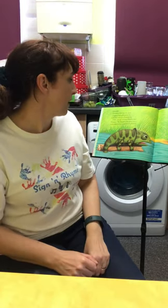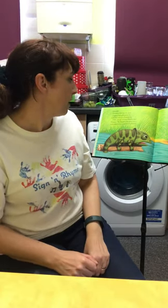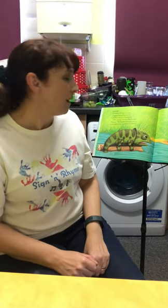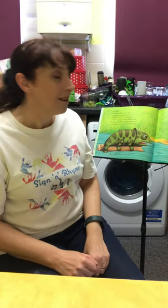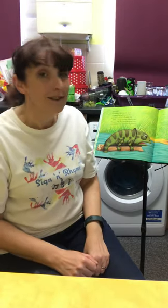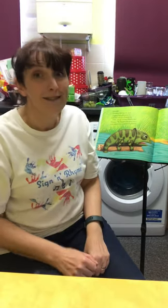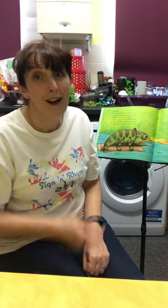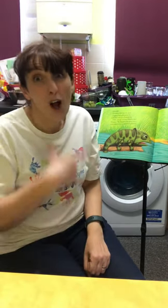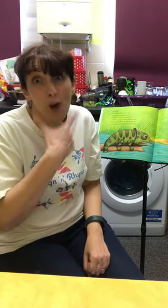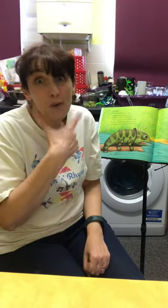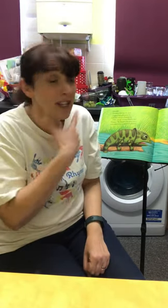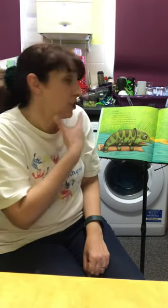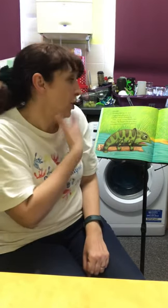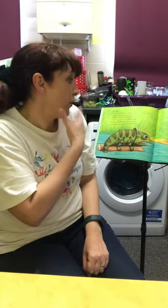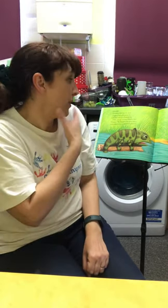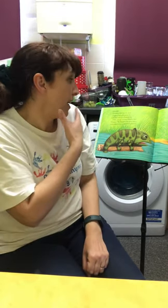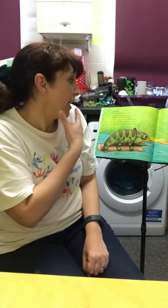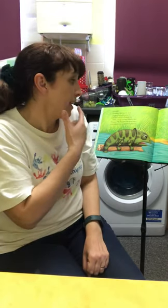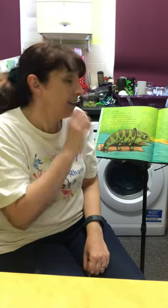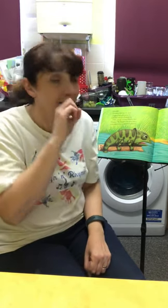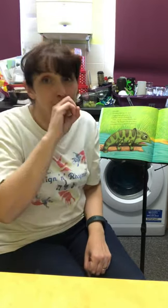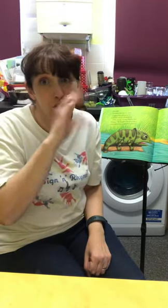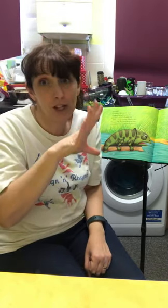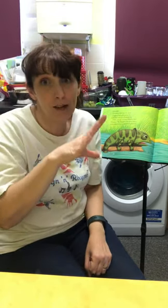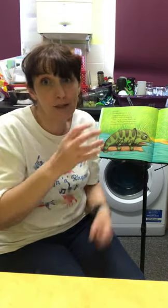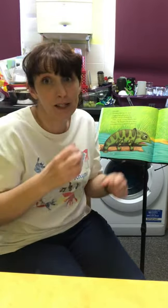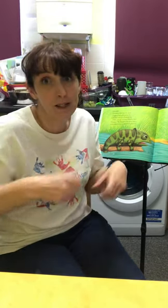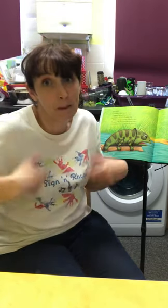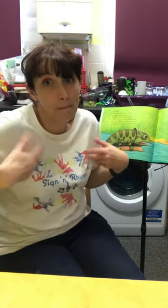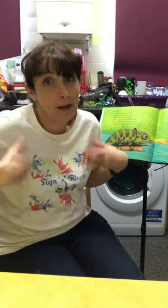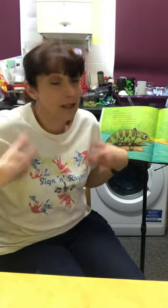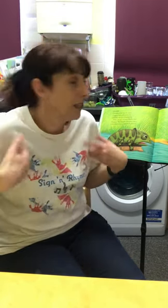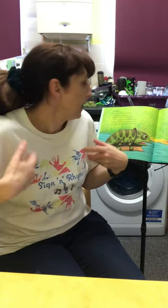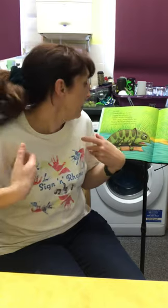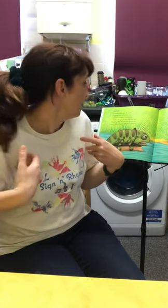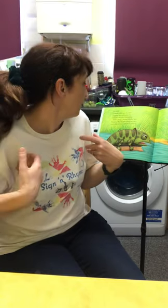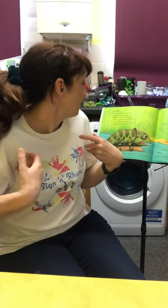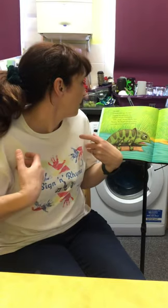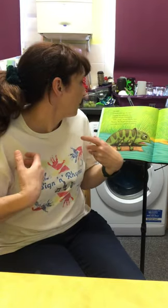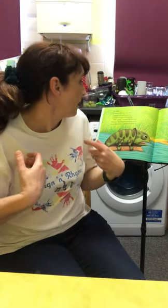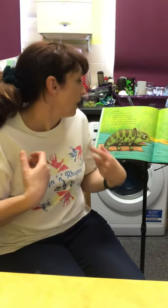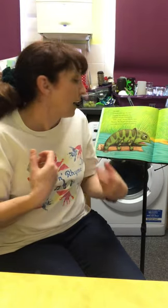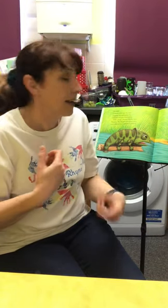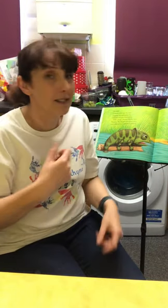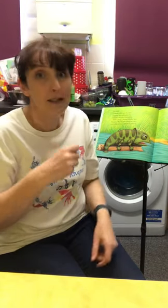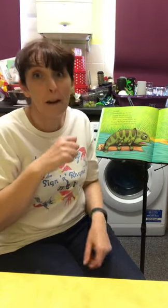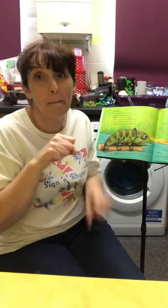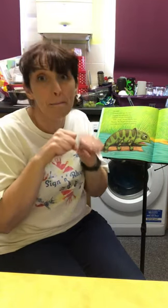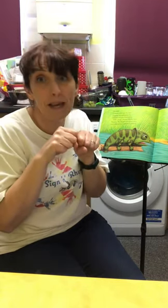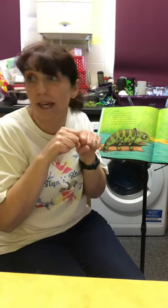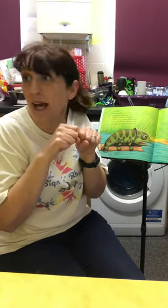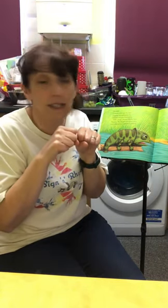Only joking, shouted monkey and meerkat.